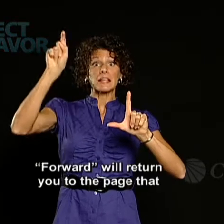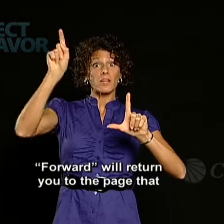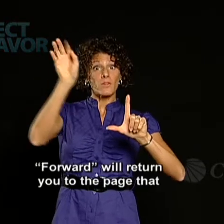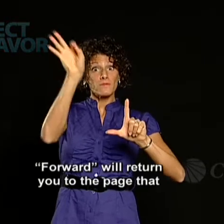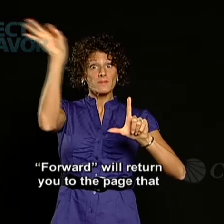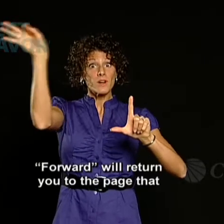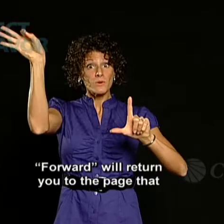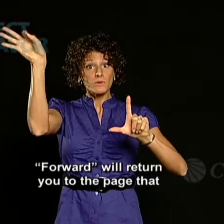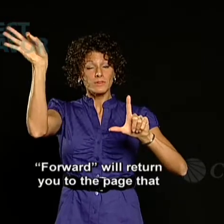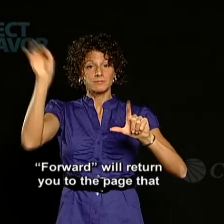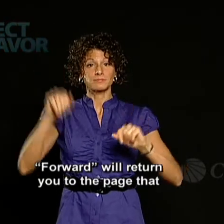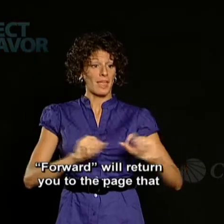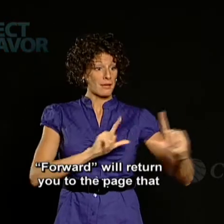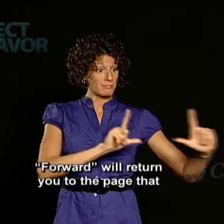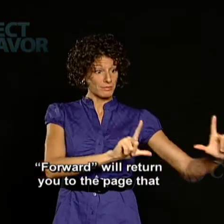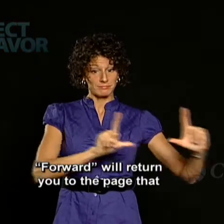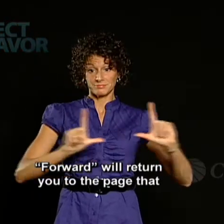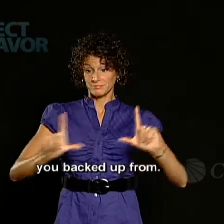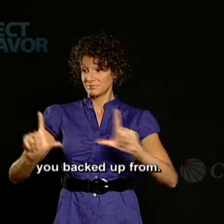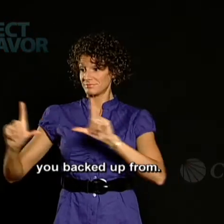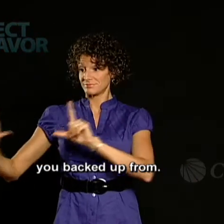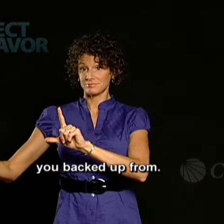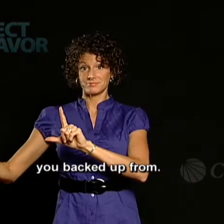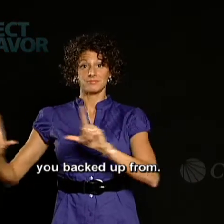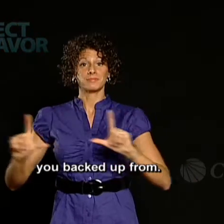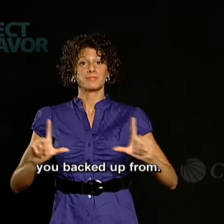Forward will return you to the page that you backed up from.